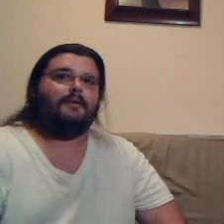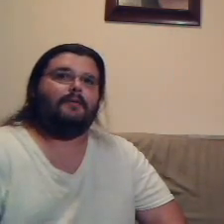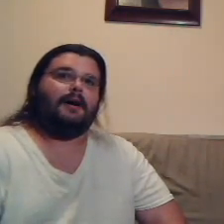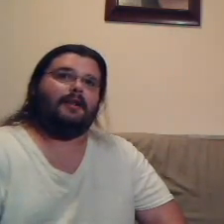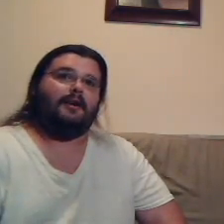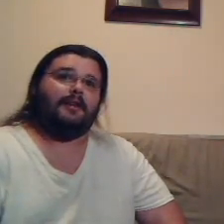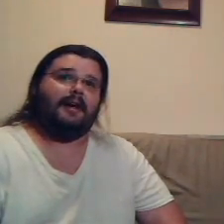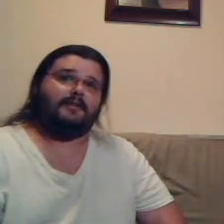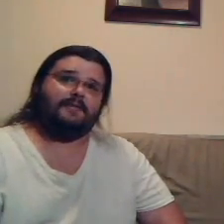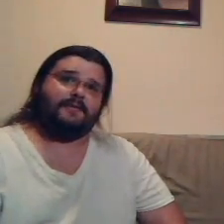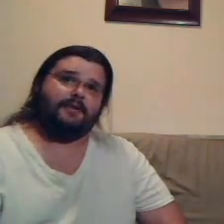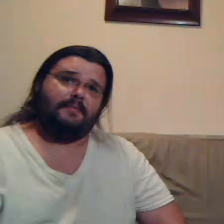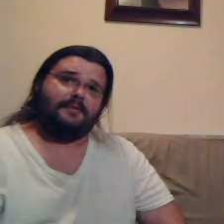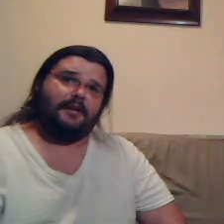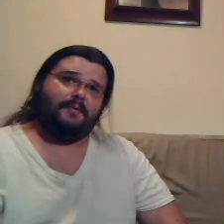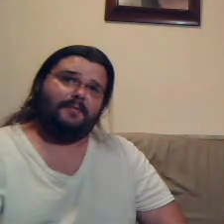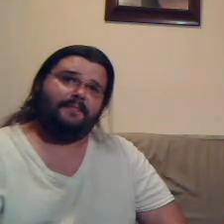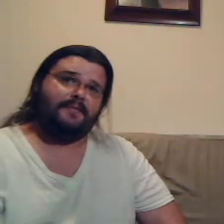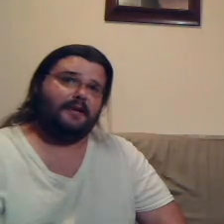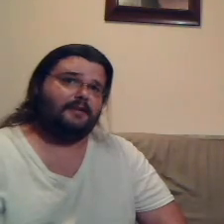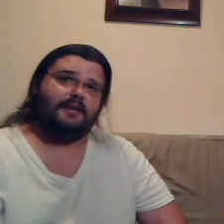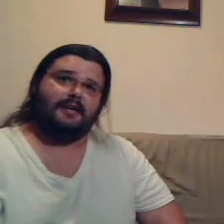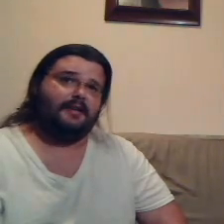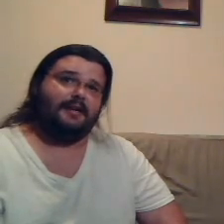Wow, all that just for something simple. Yes, indeed.